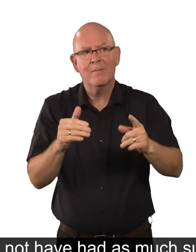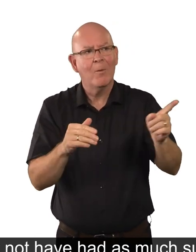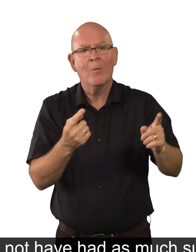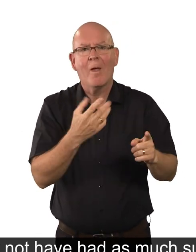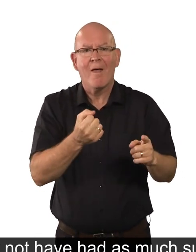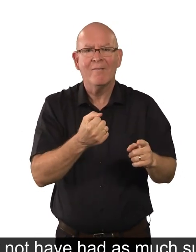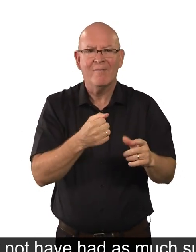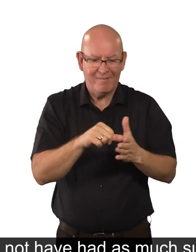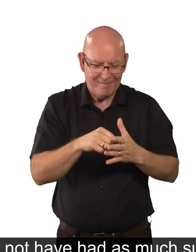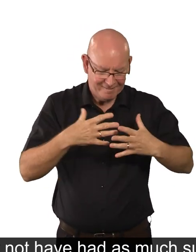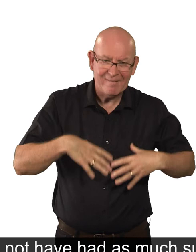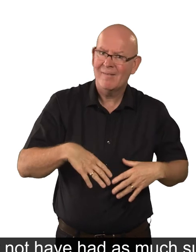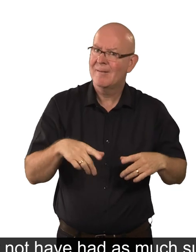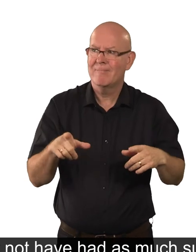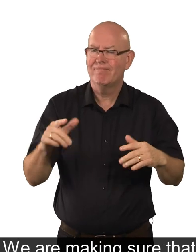as people with a physical condition.